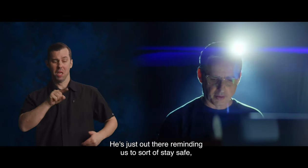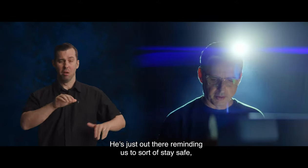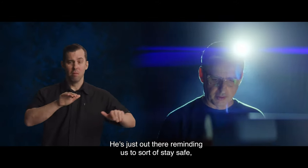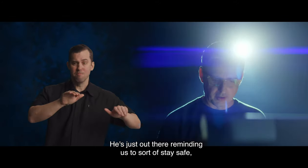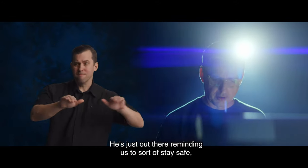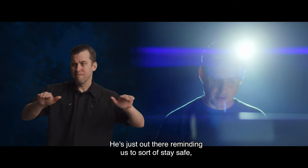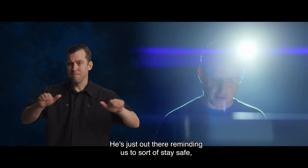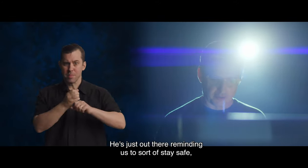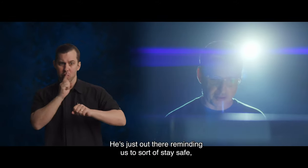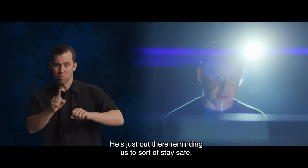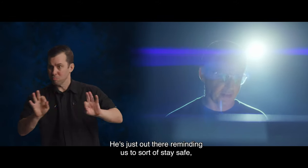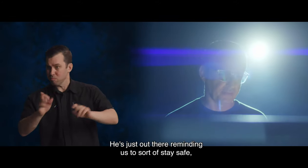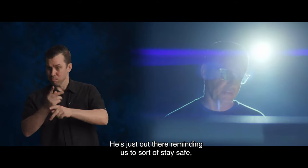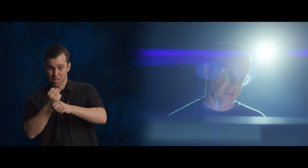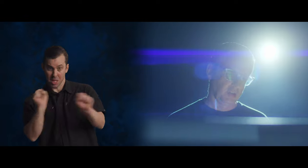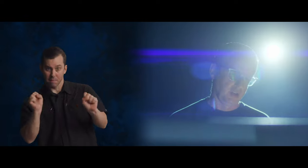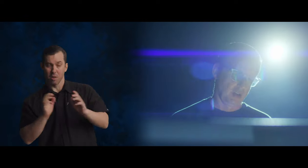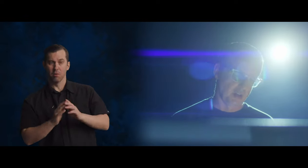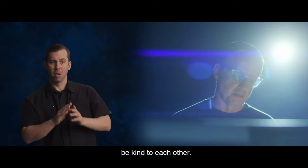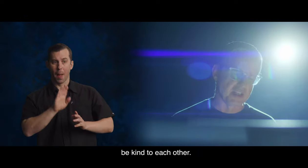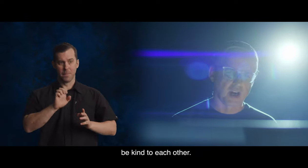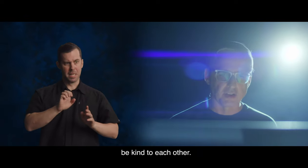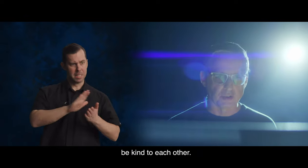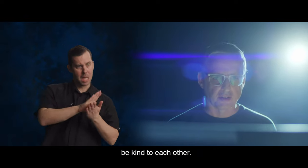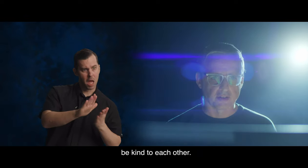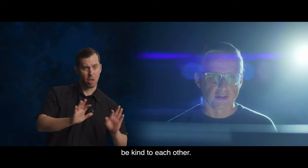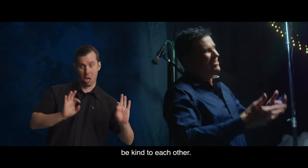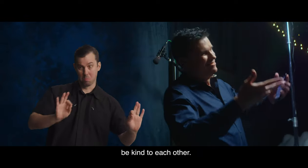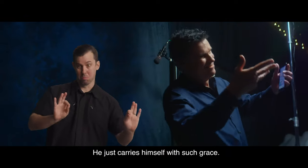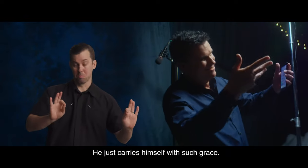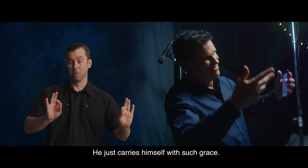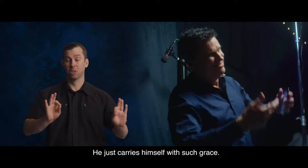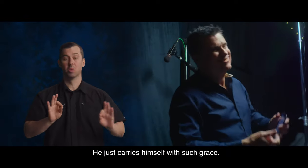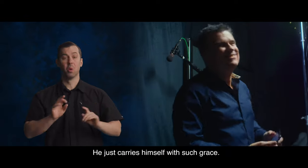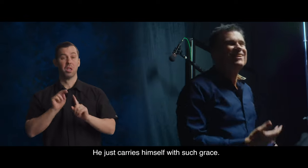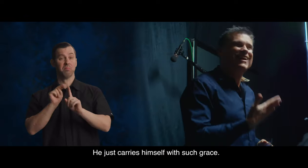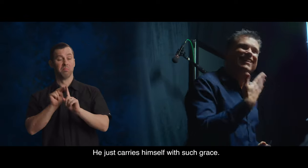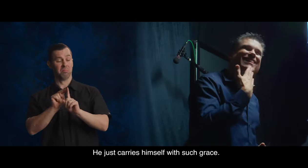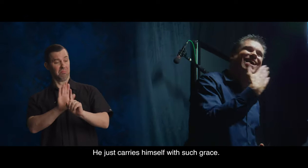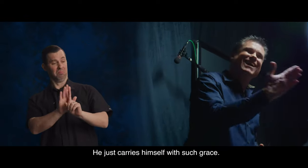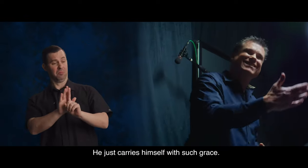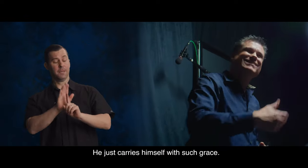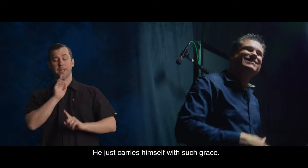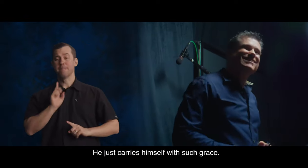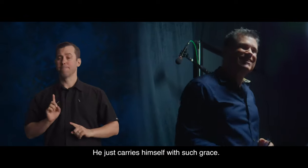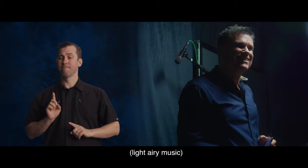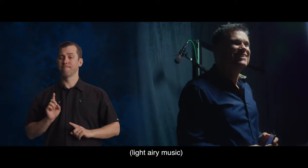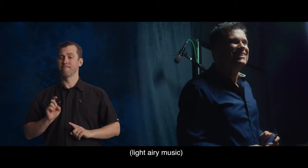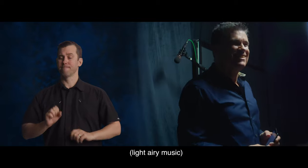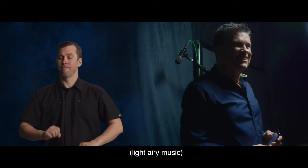of stay safe, be kind to each other. He just carries himself with such grace.